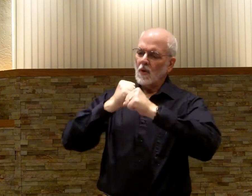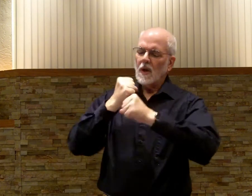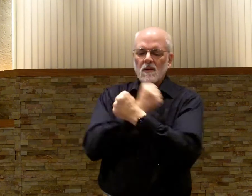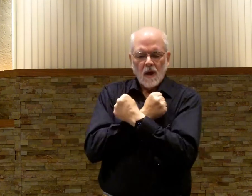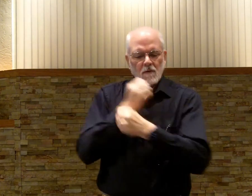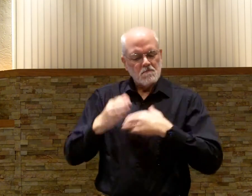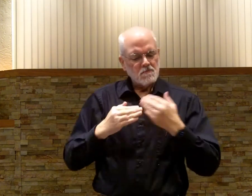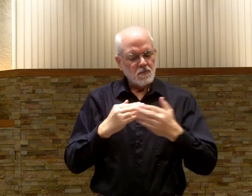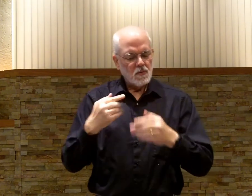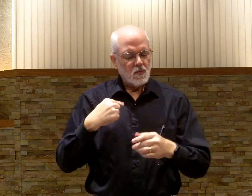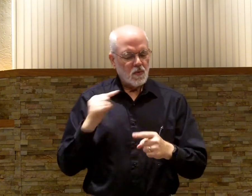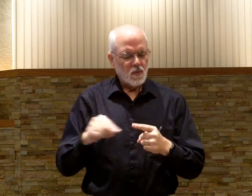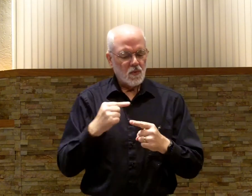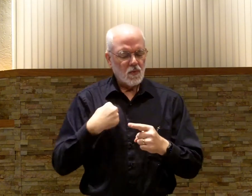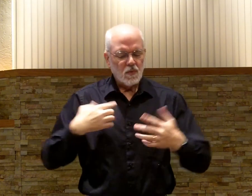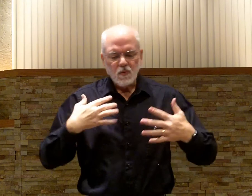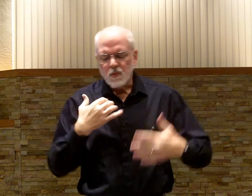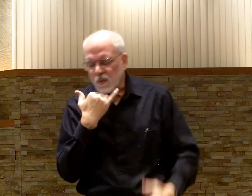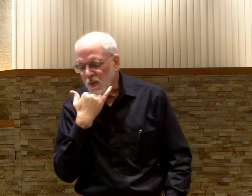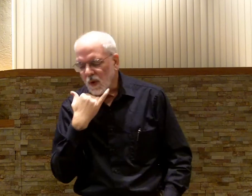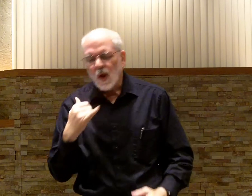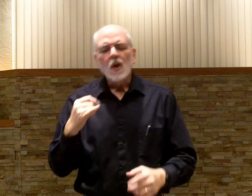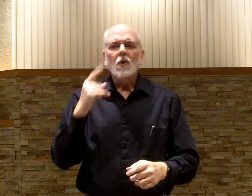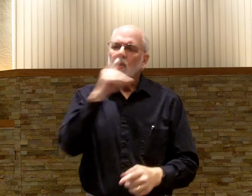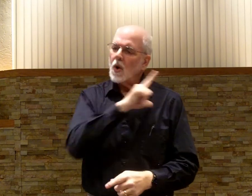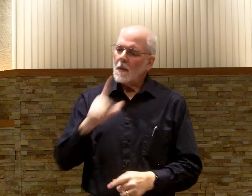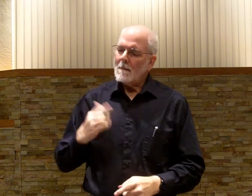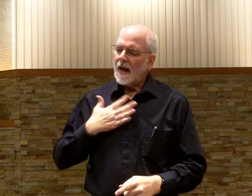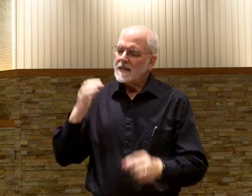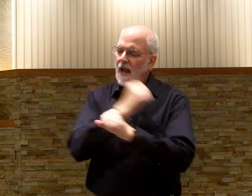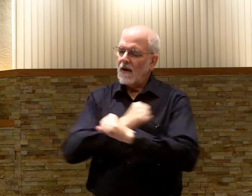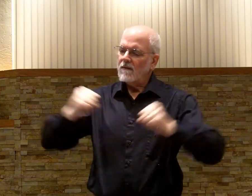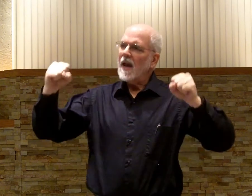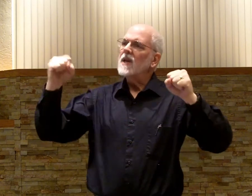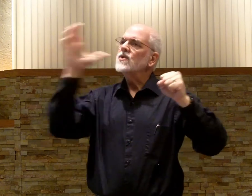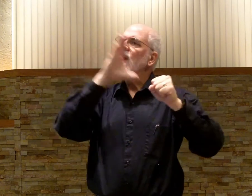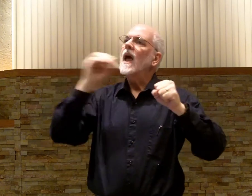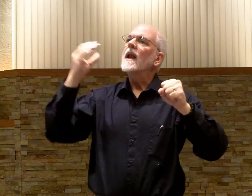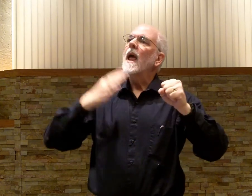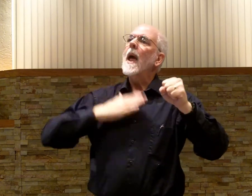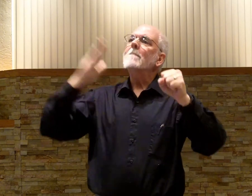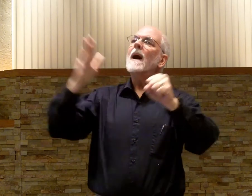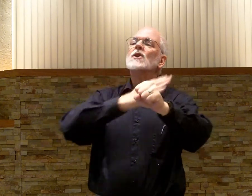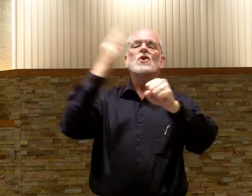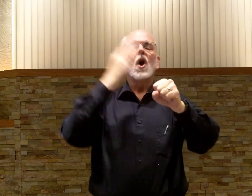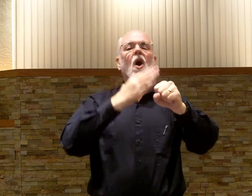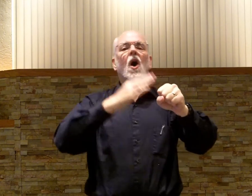me even when I'm wrong. Lord, you are my salvation and my song.